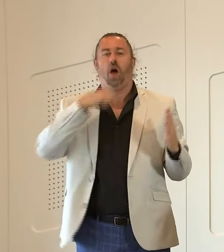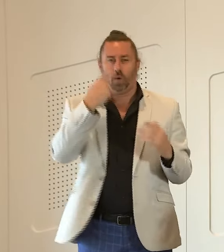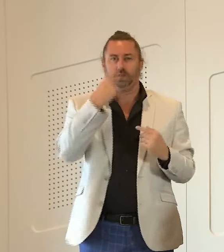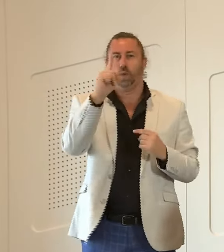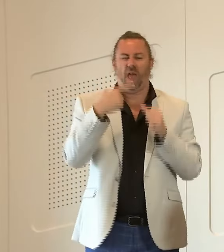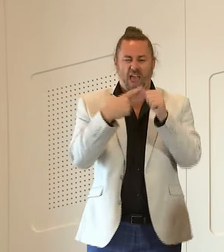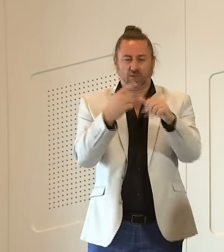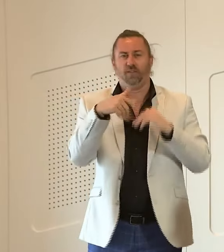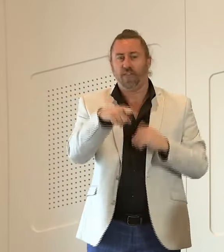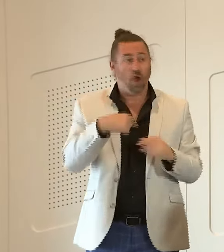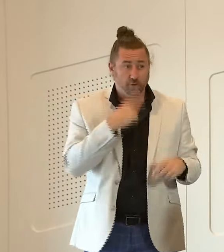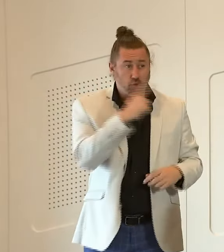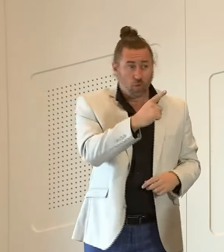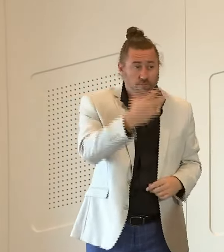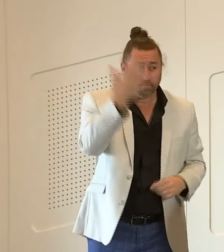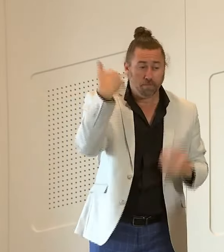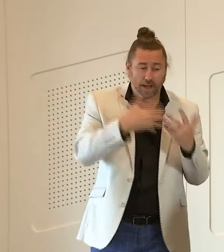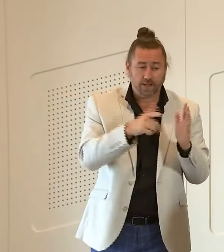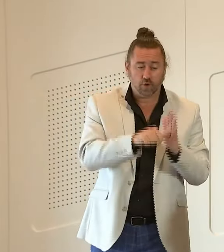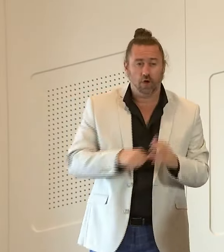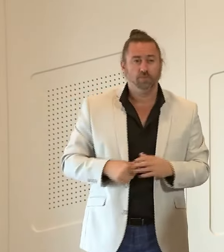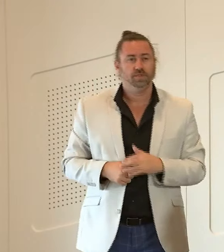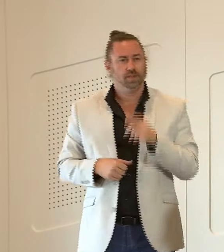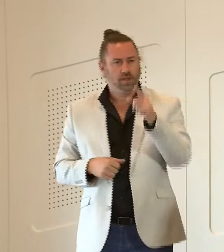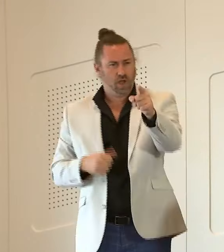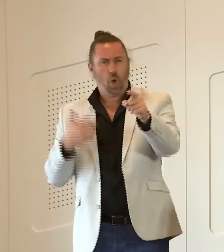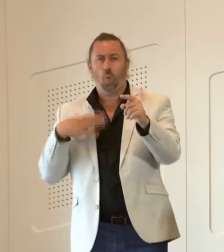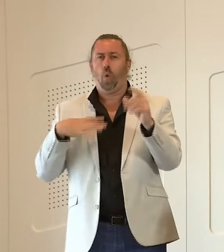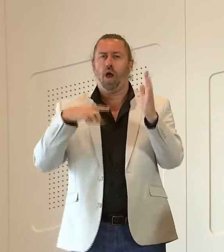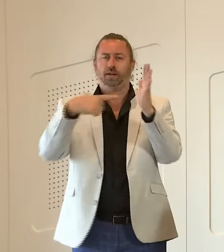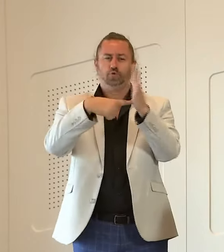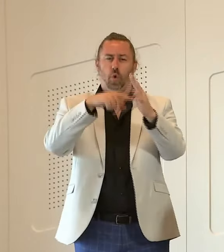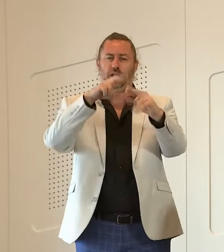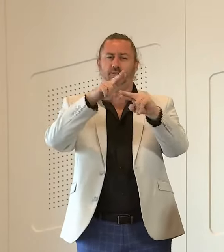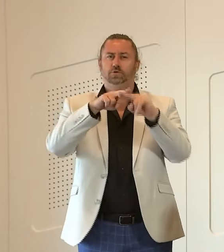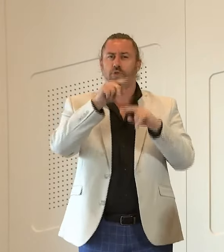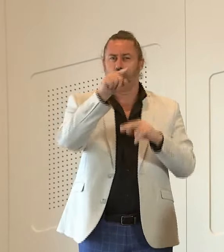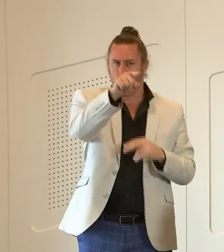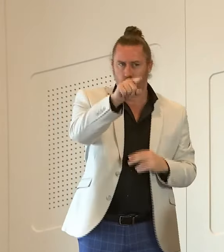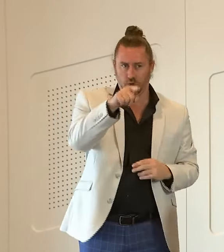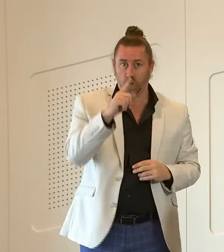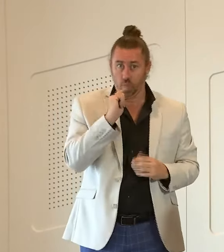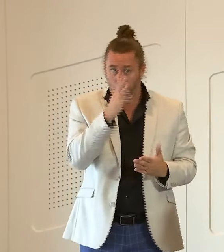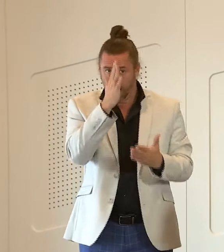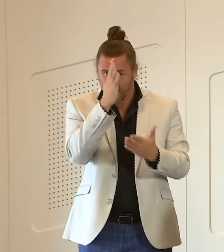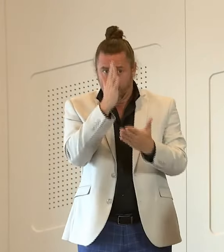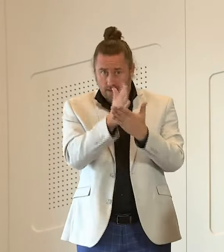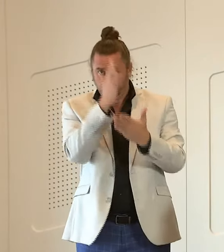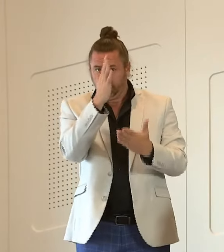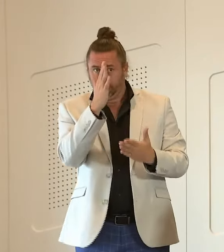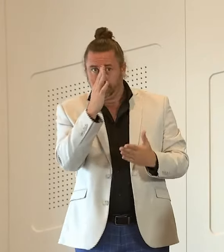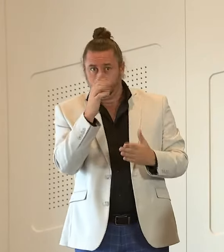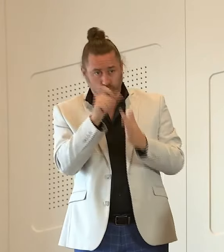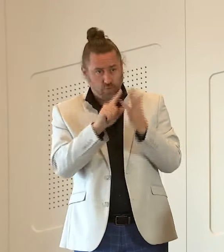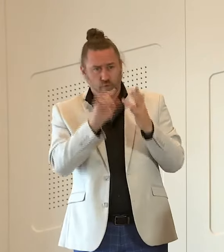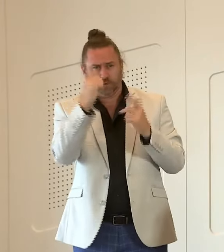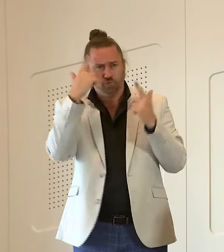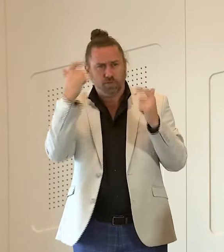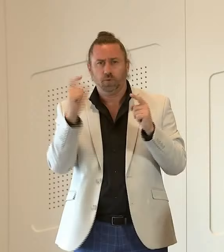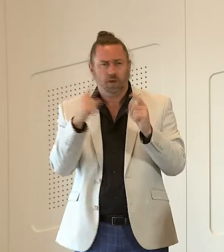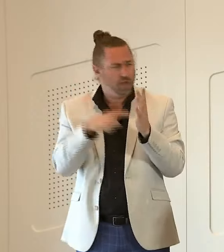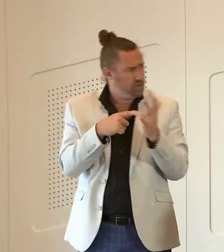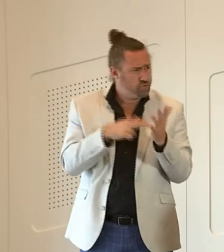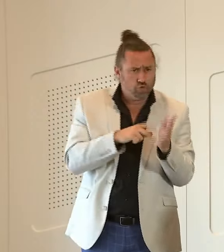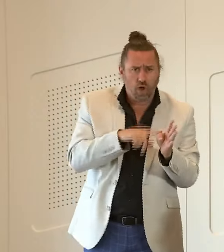of what what tony